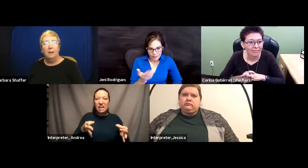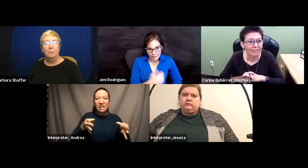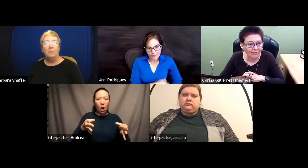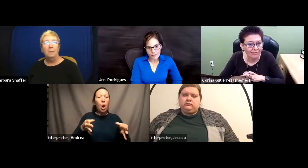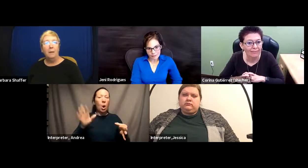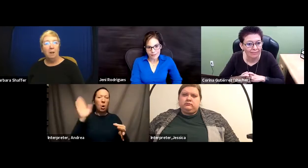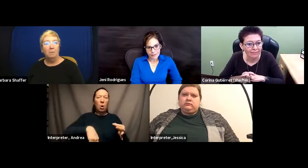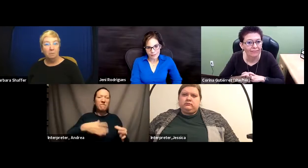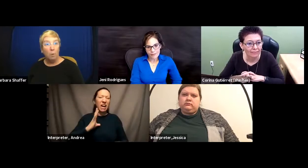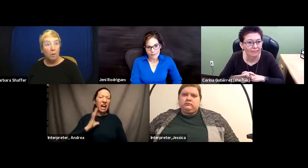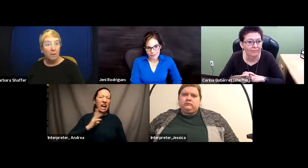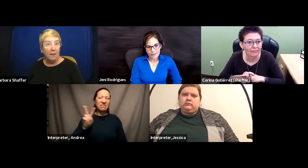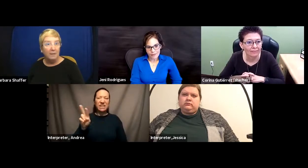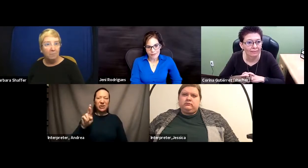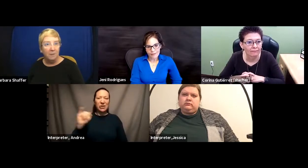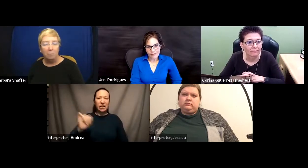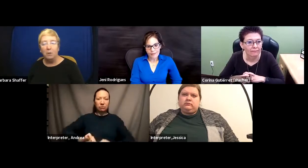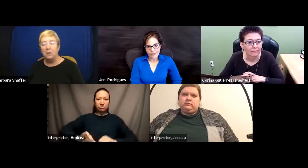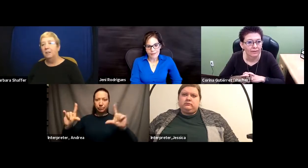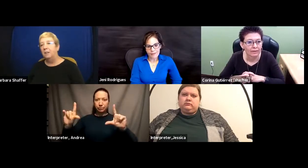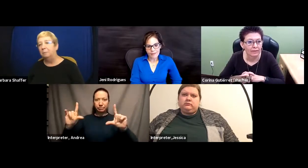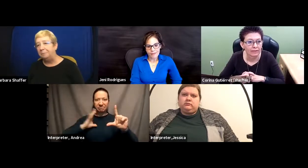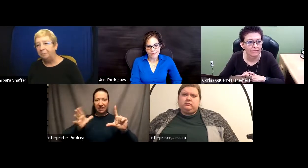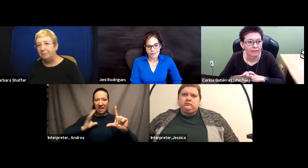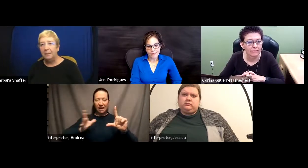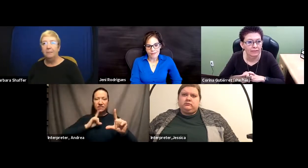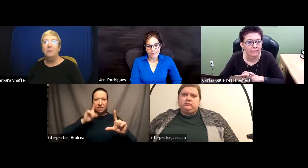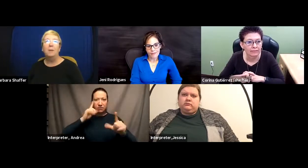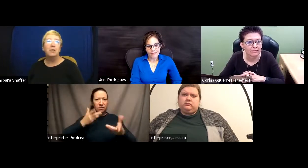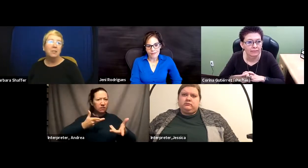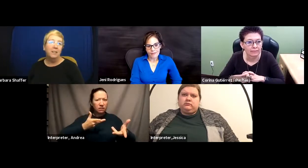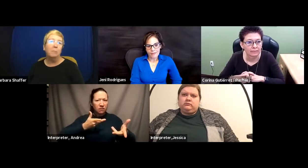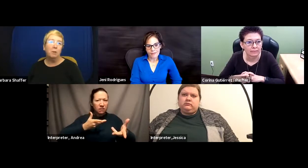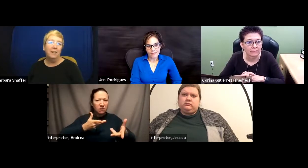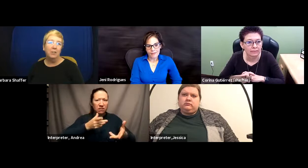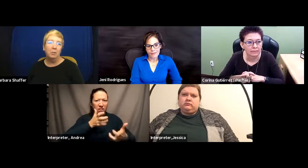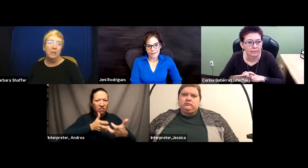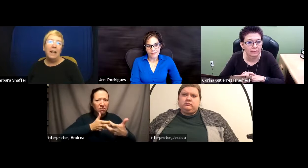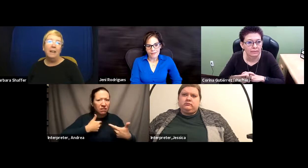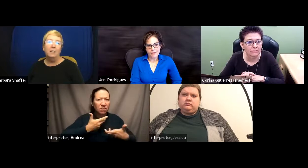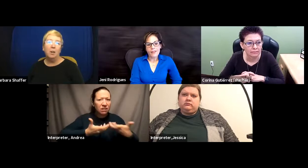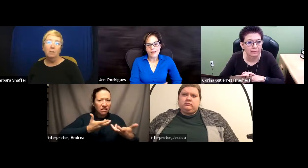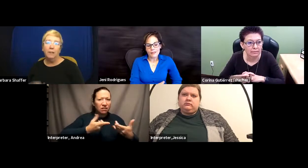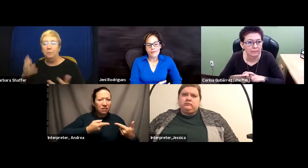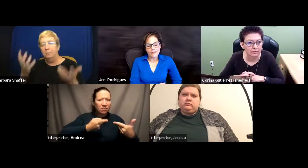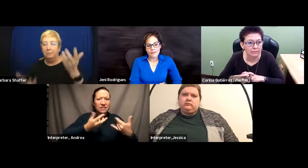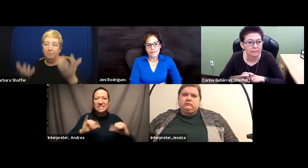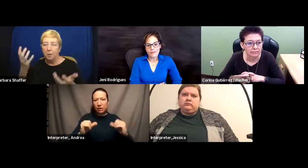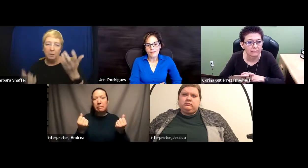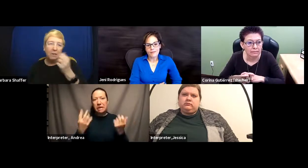And it may not work with that deaf person. Yeah, there's still a number of issues. And COVID, pros and